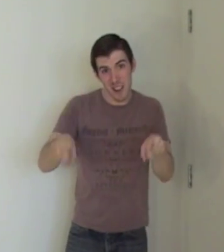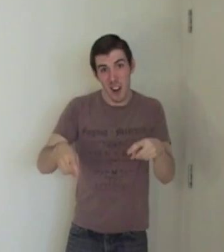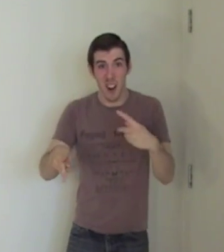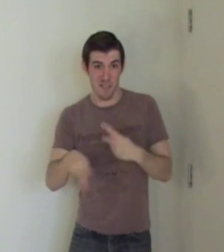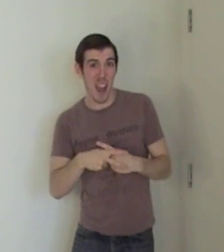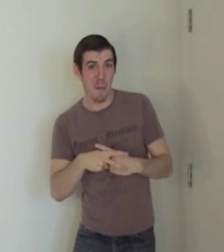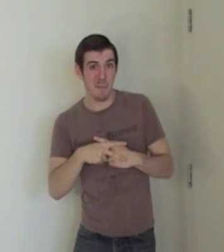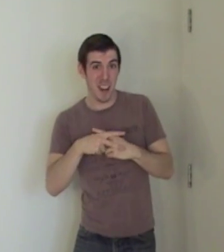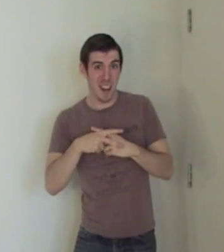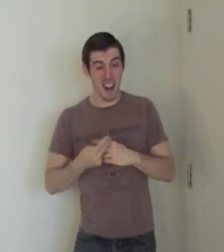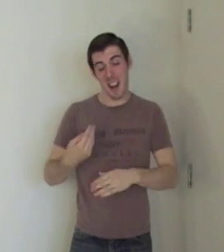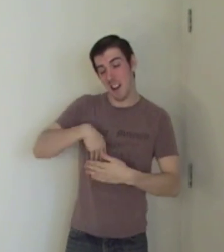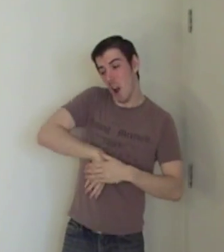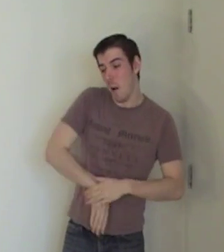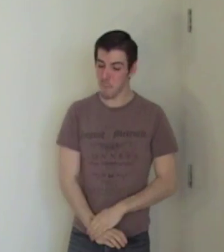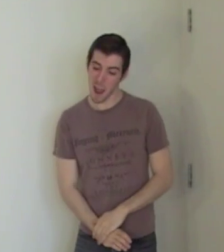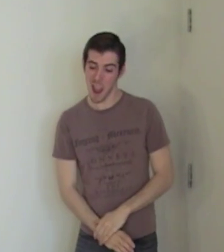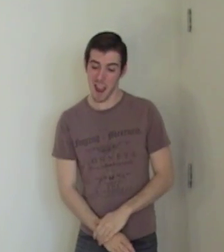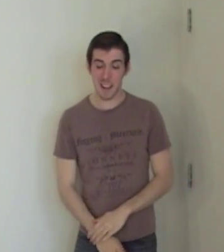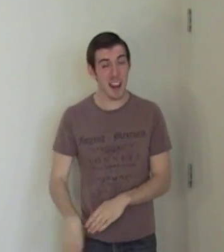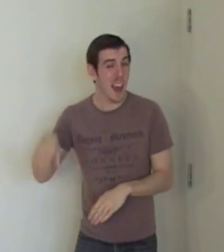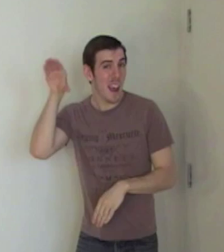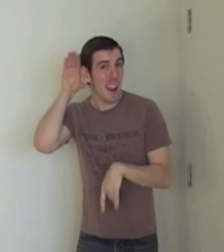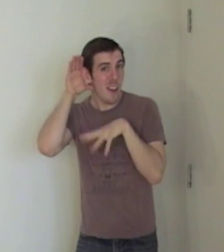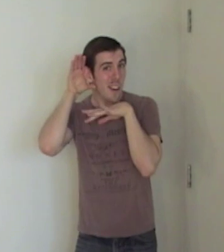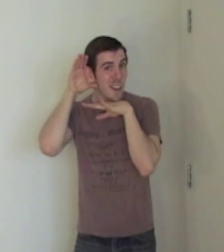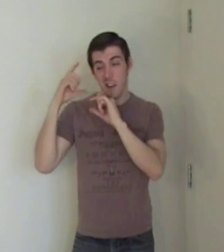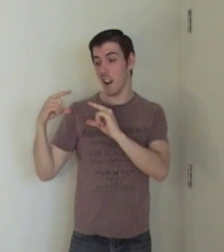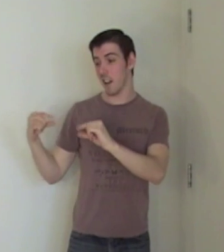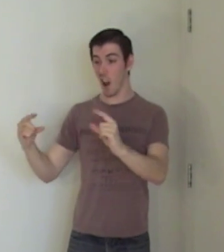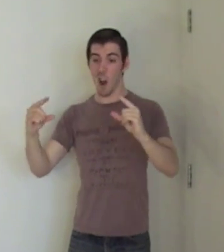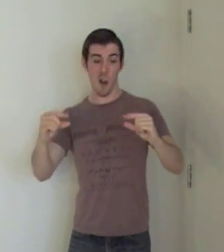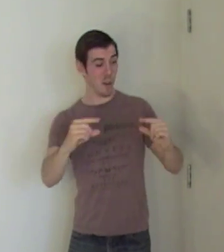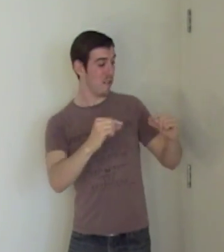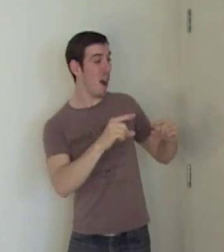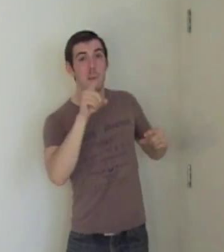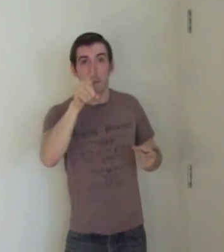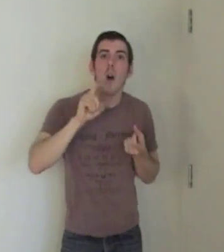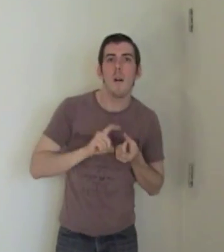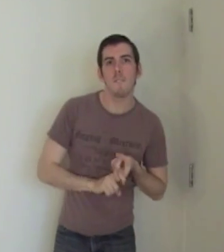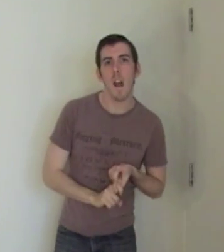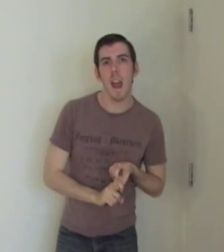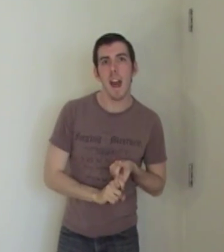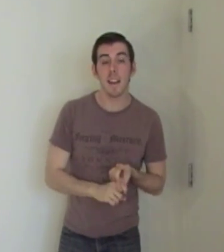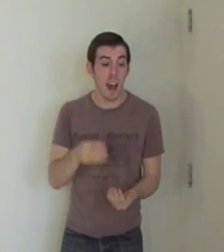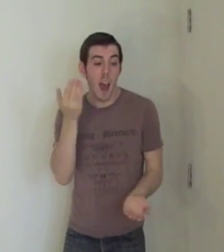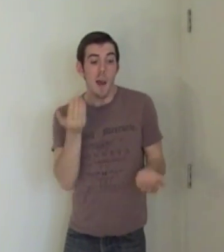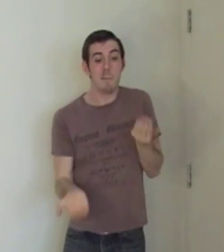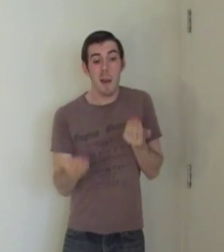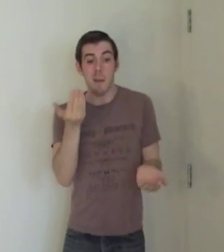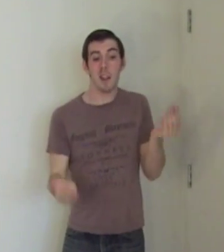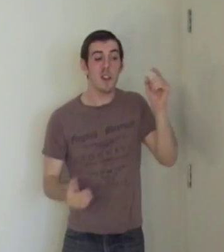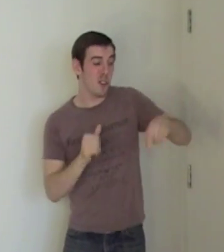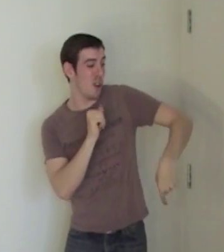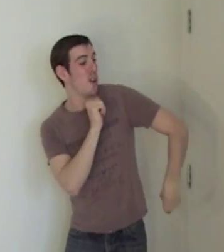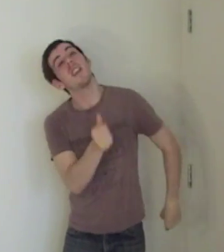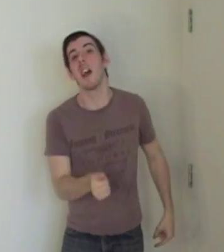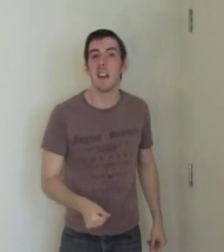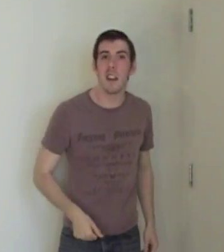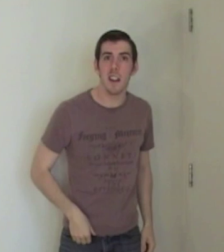should've kept it in your pants I'm hearing dirty stories from your friends Maybe you shouldn't